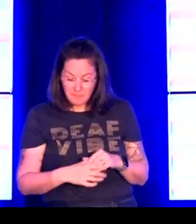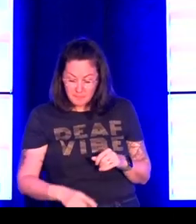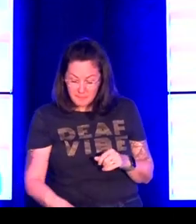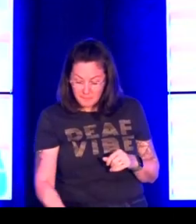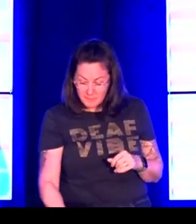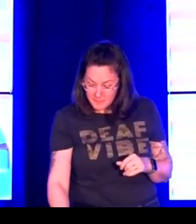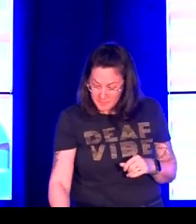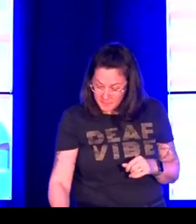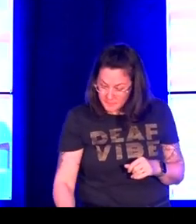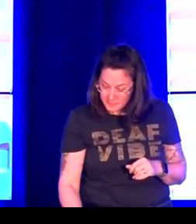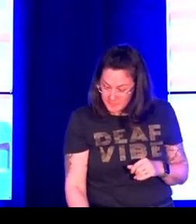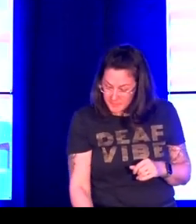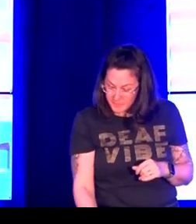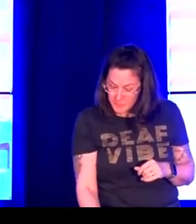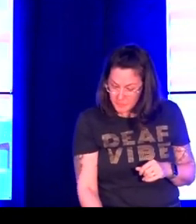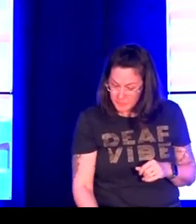which is problematic